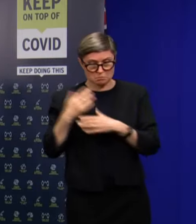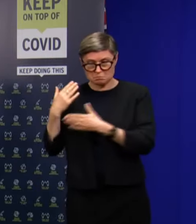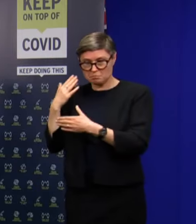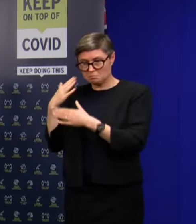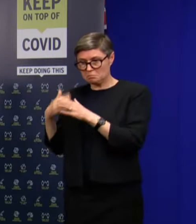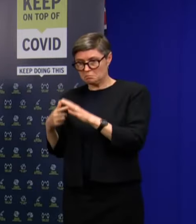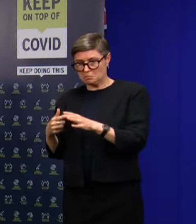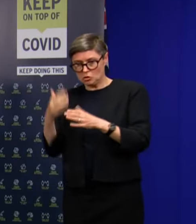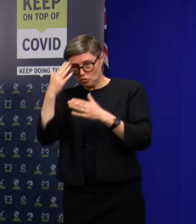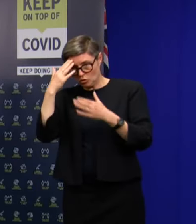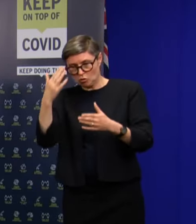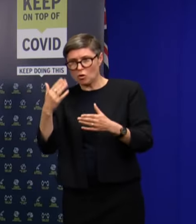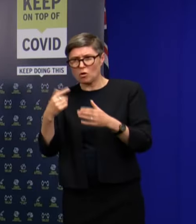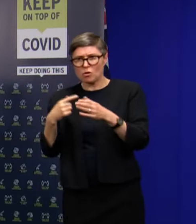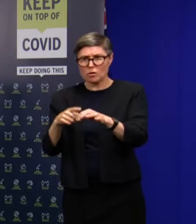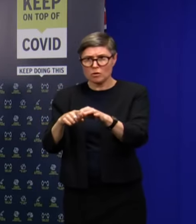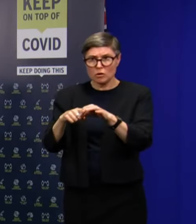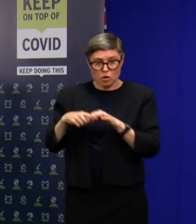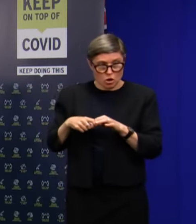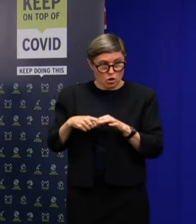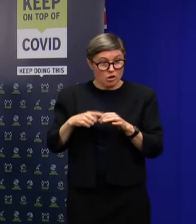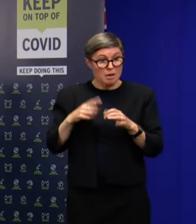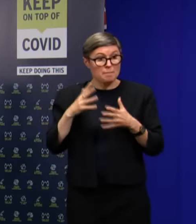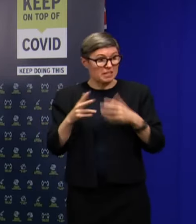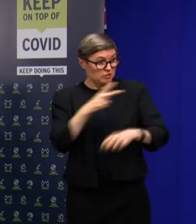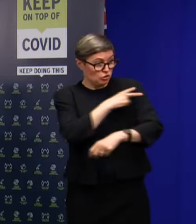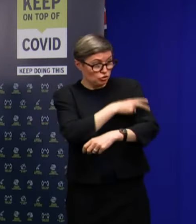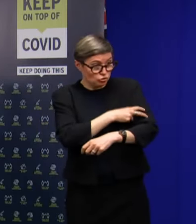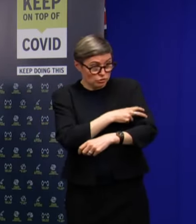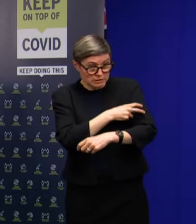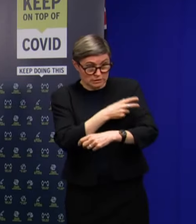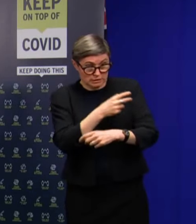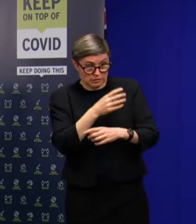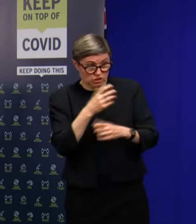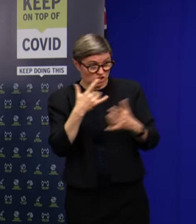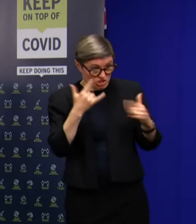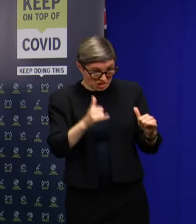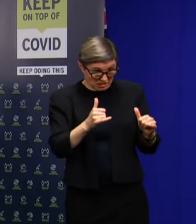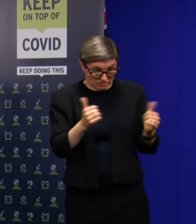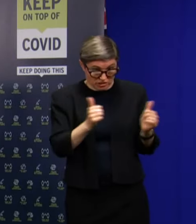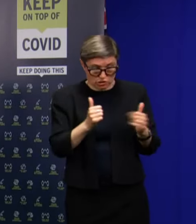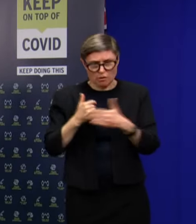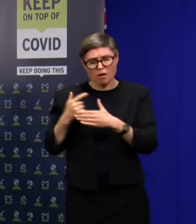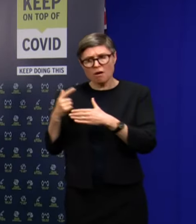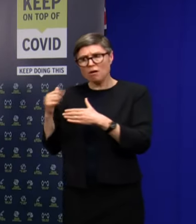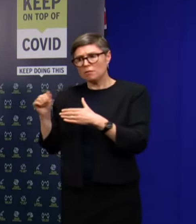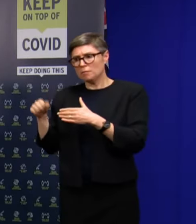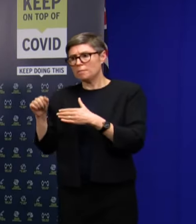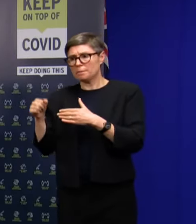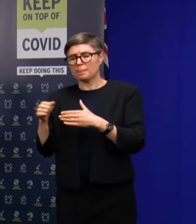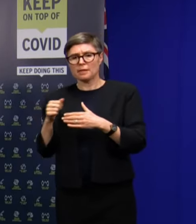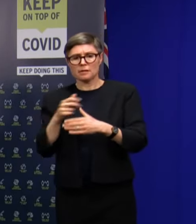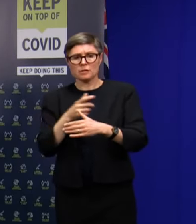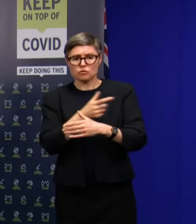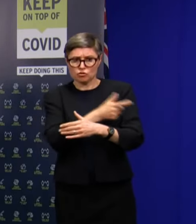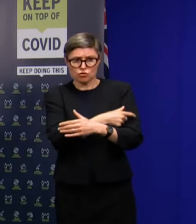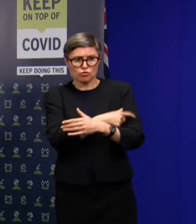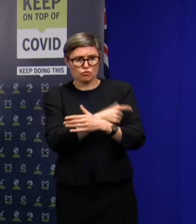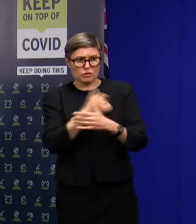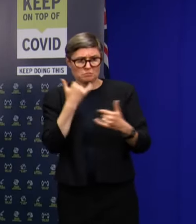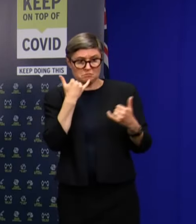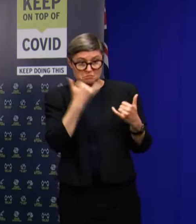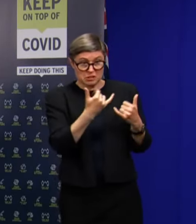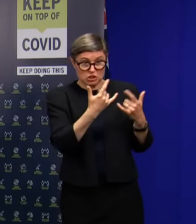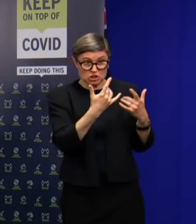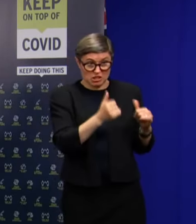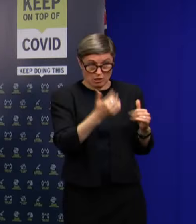So you're not sure that the cheque was before what happened actually here happened? There is a cheque, and I understand the cheque happened, but I don't know whether... I